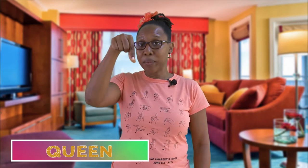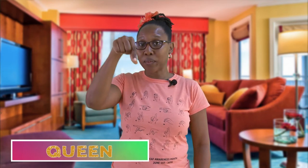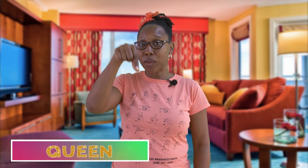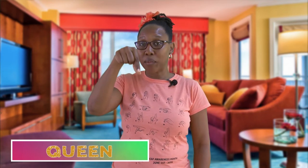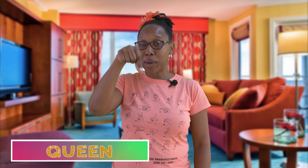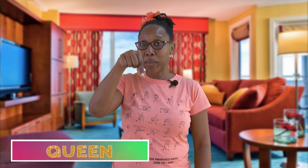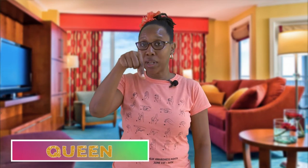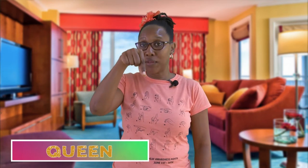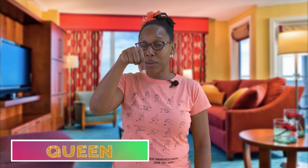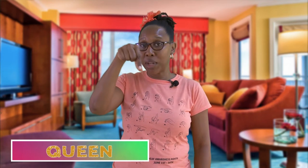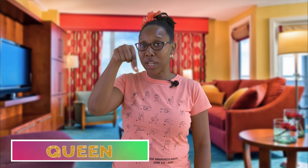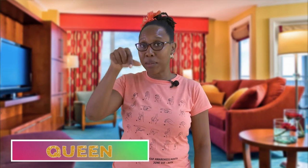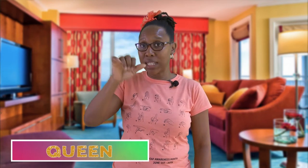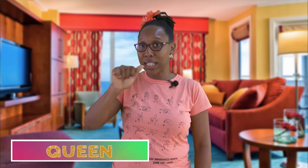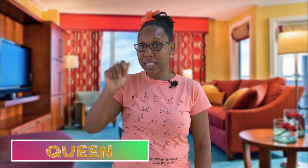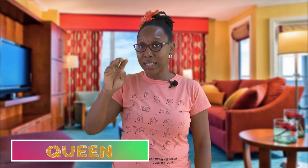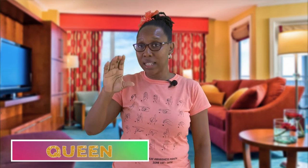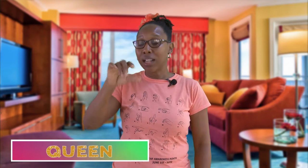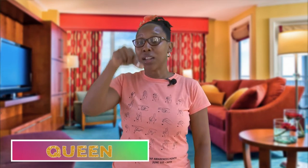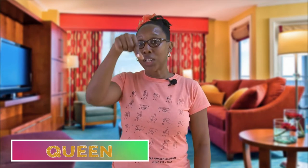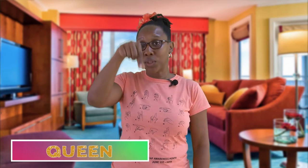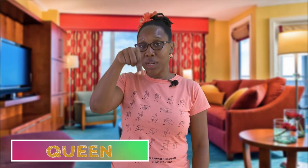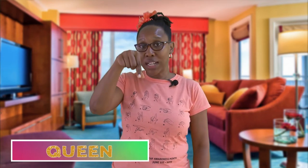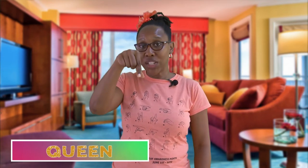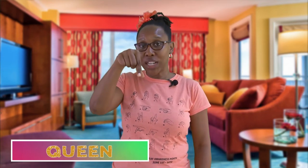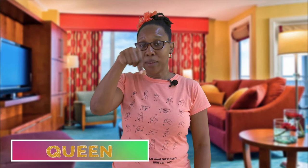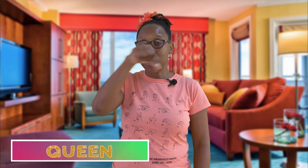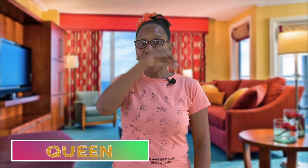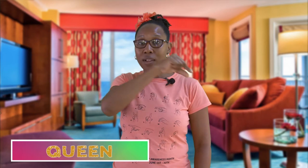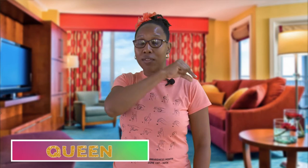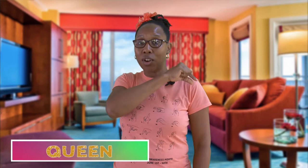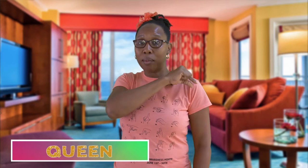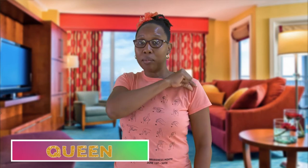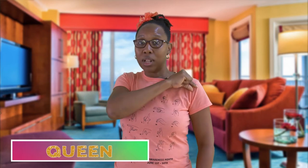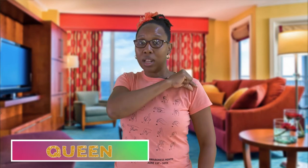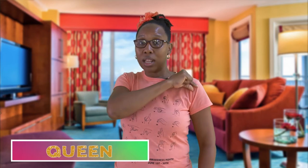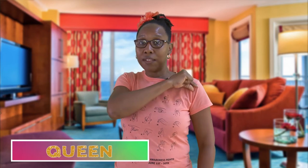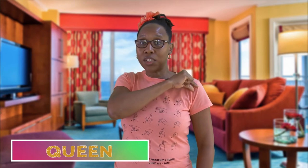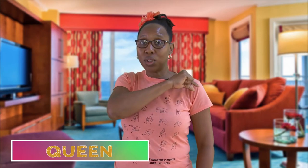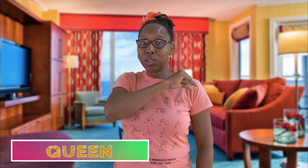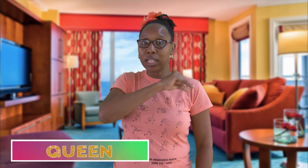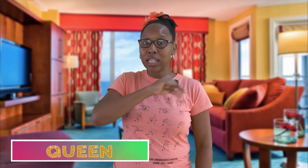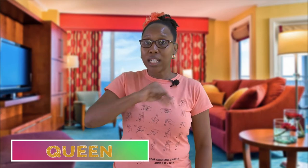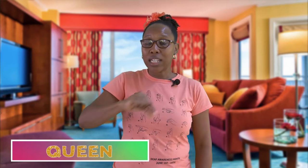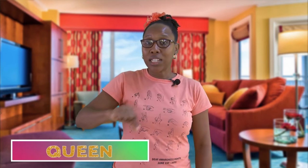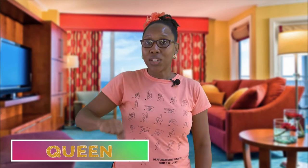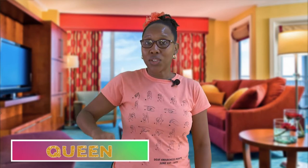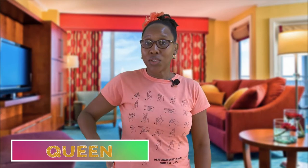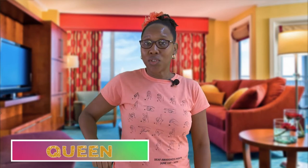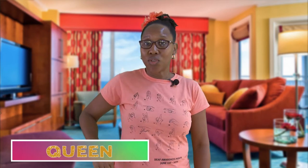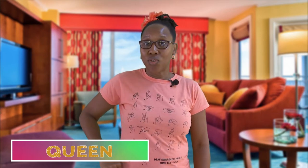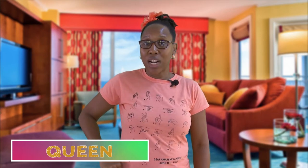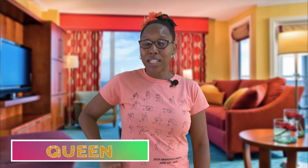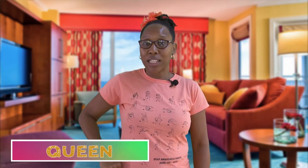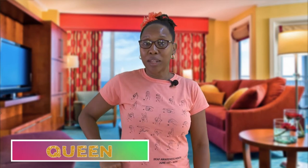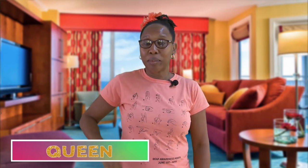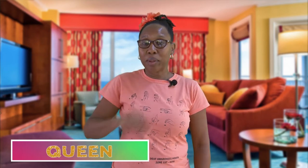remember from your abcs q hand shape from left shoulder to right hip